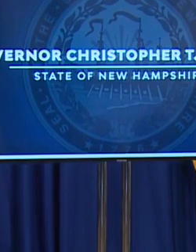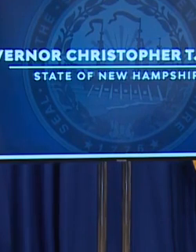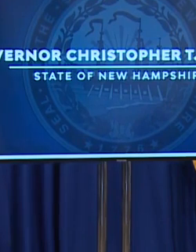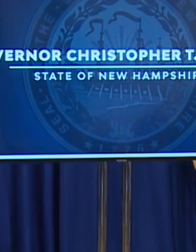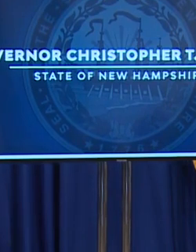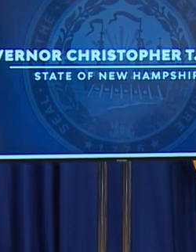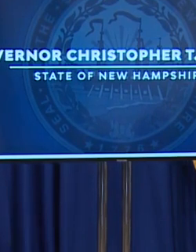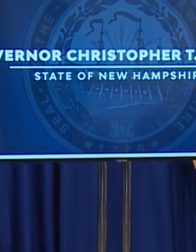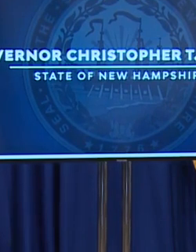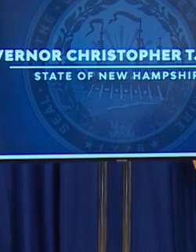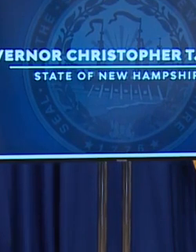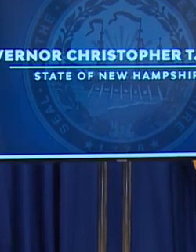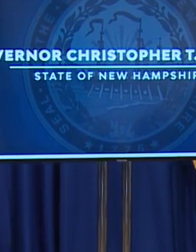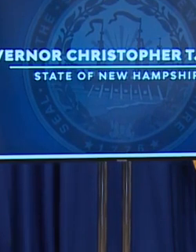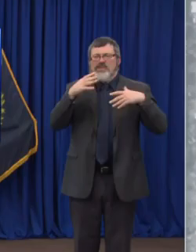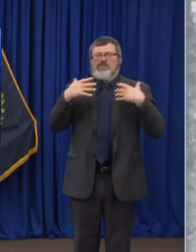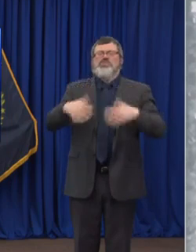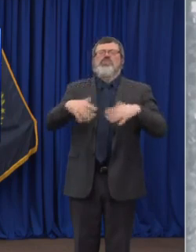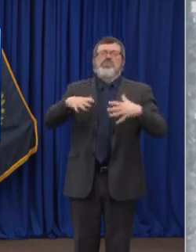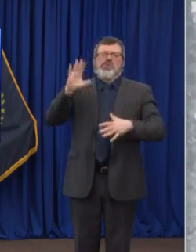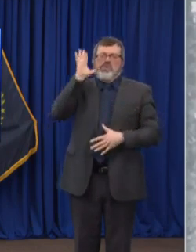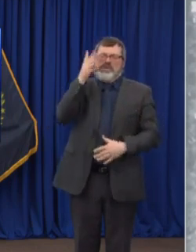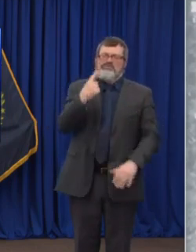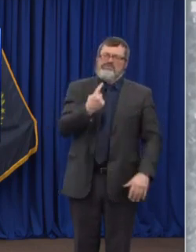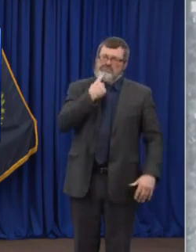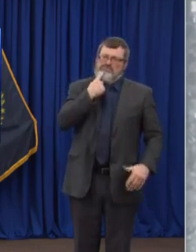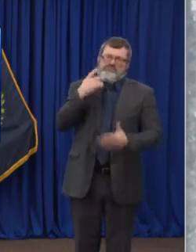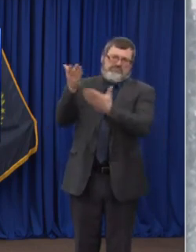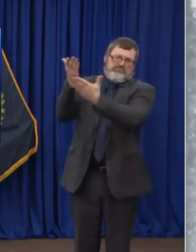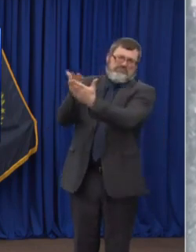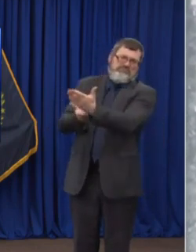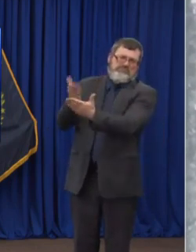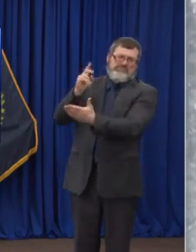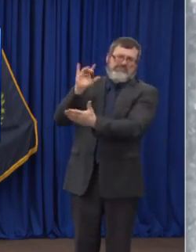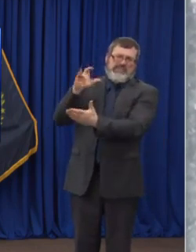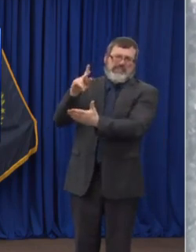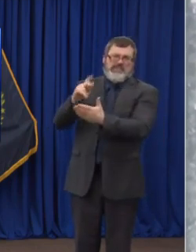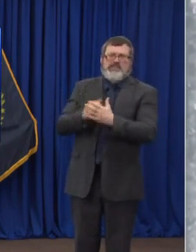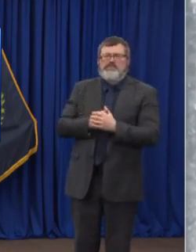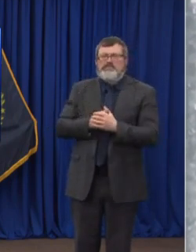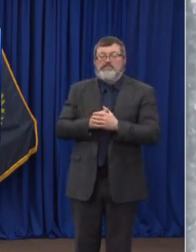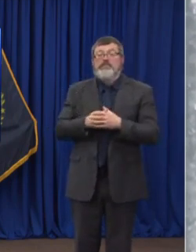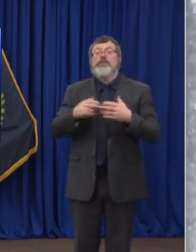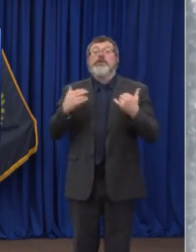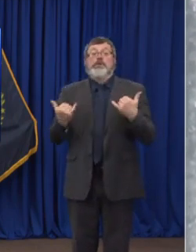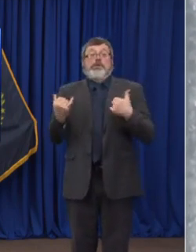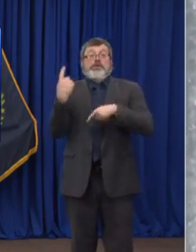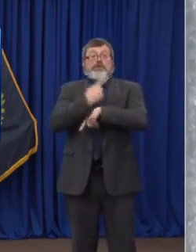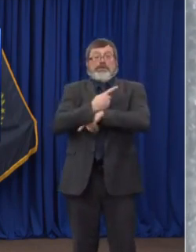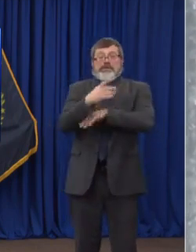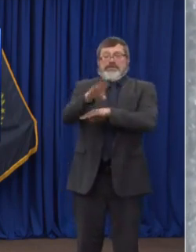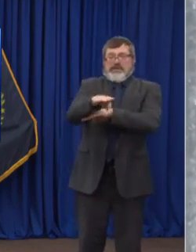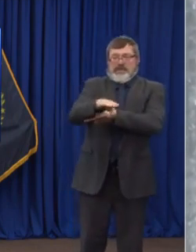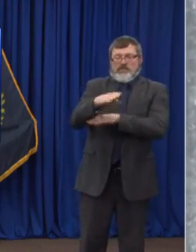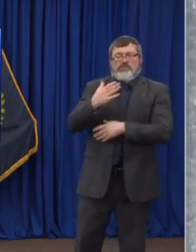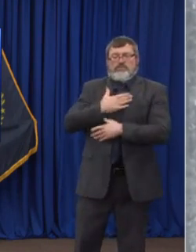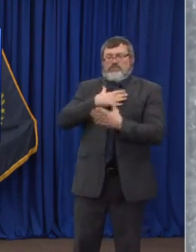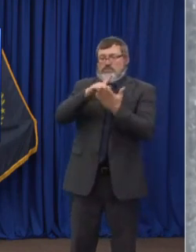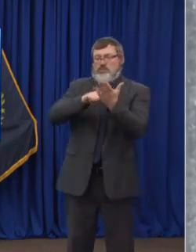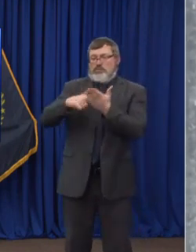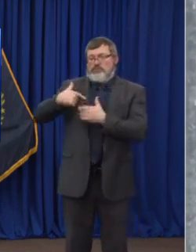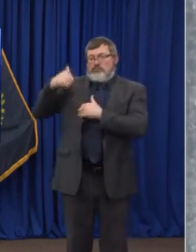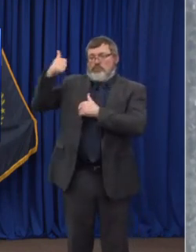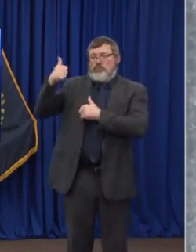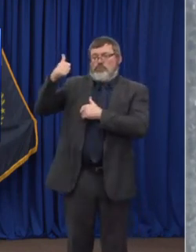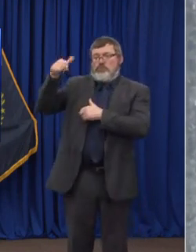be very, very sorely missed. Earlier this afternoon, the Attorney General's office did announce that the Speaker Hinch's cause of death was